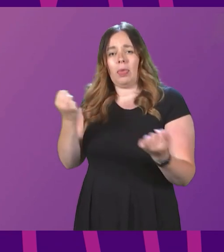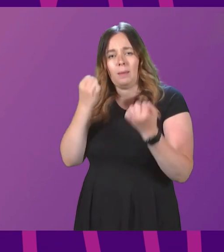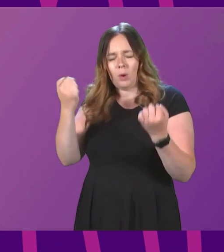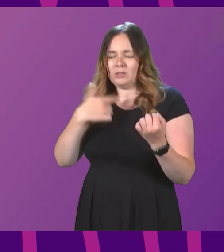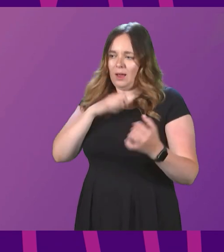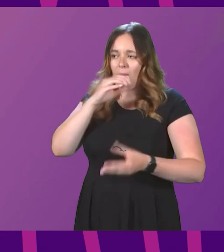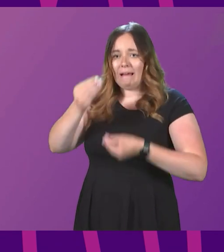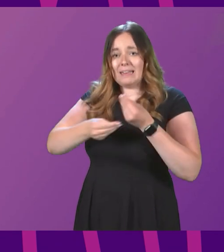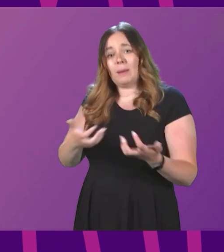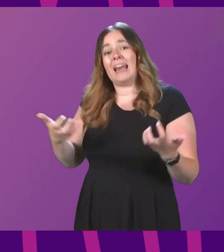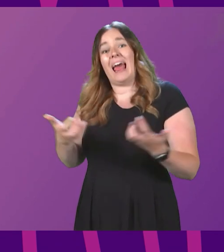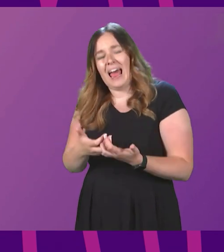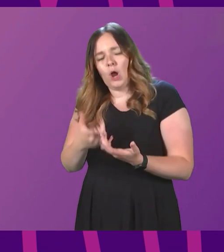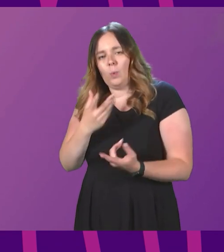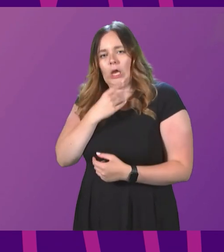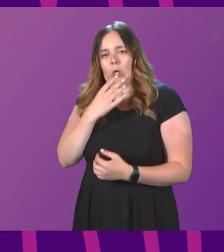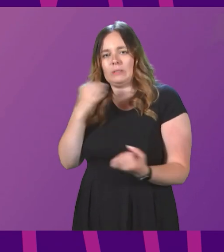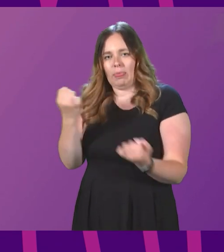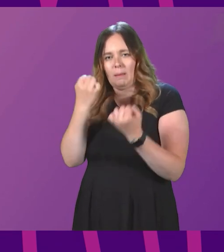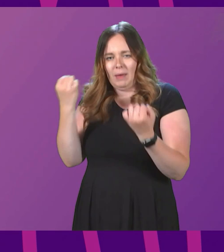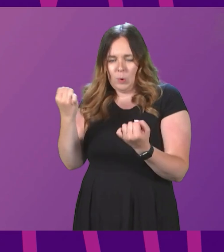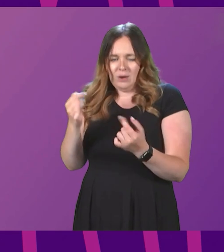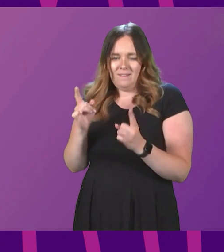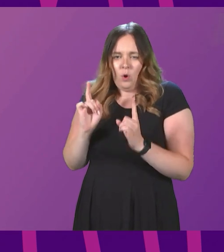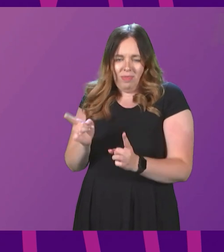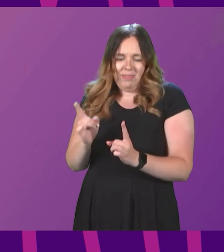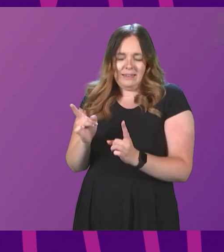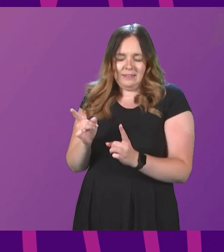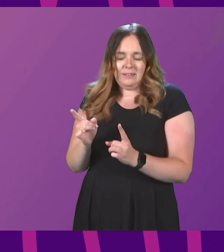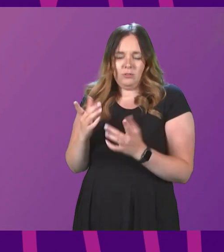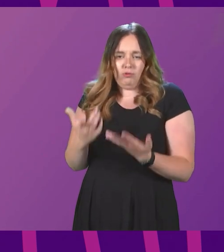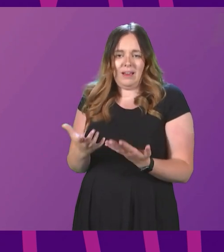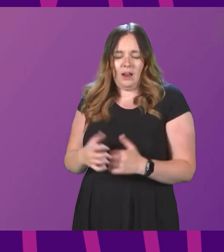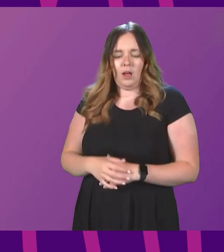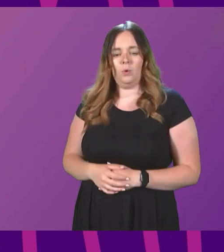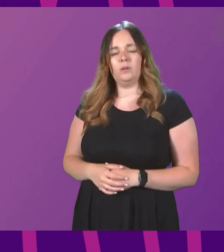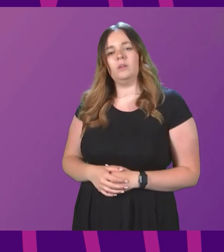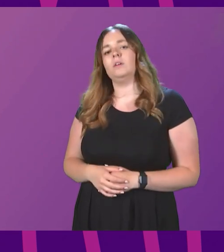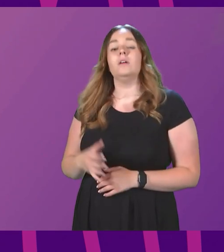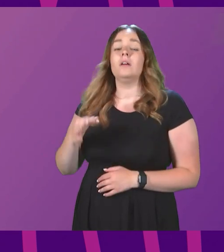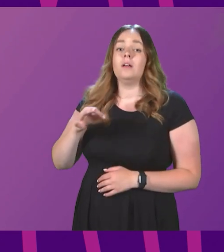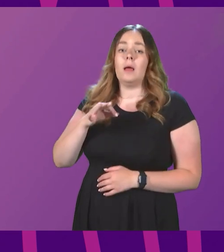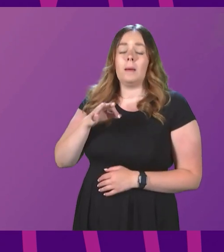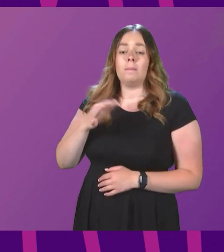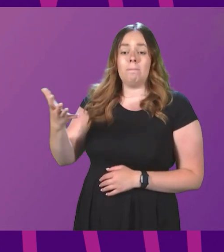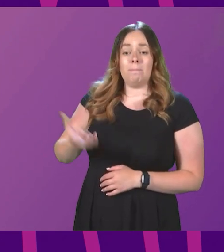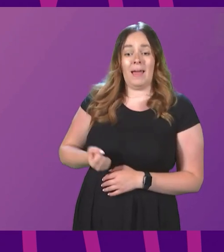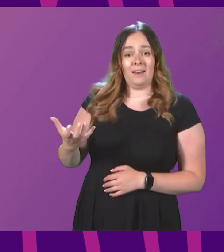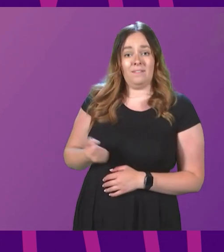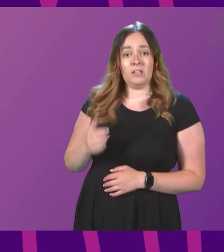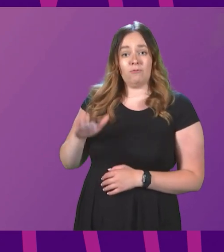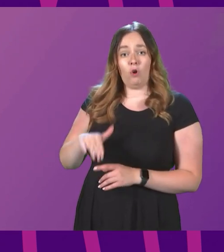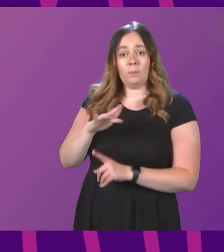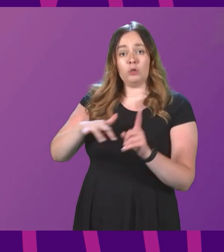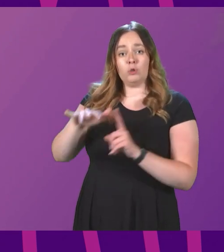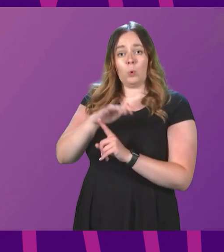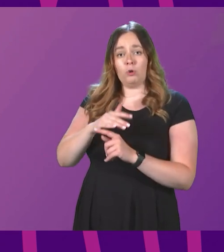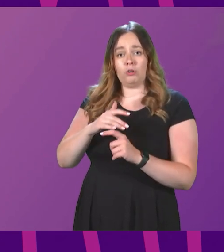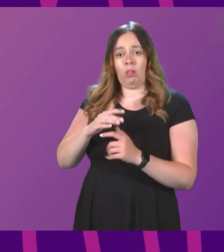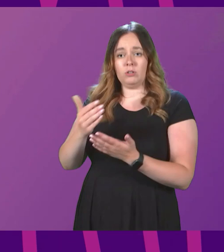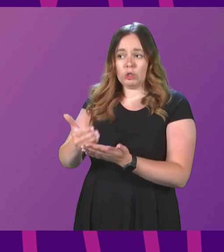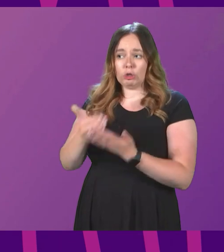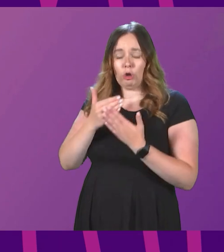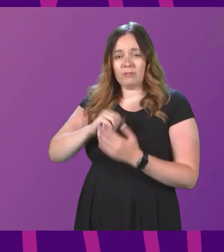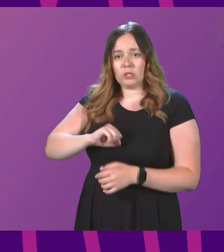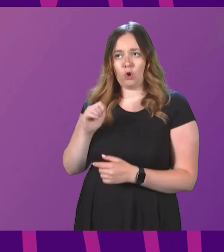how we are using the powers just in this particular regard right now. So benefits that Social Security Scotland is in